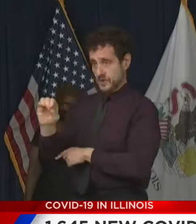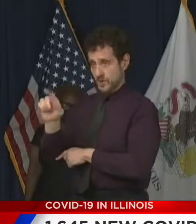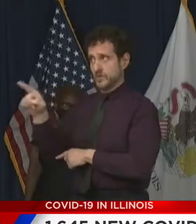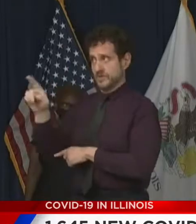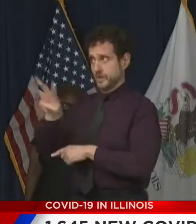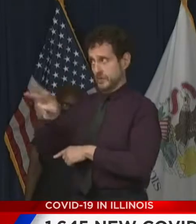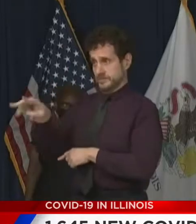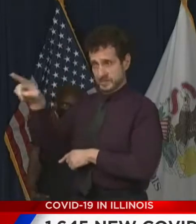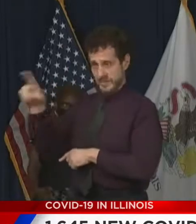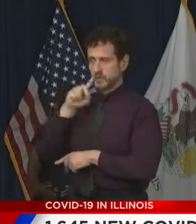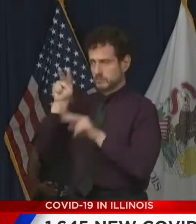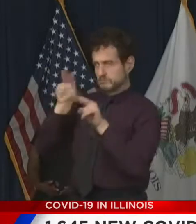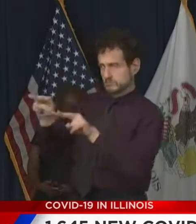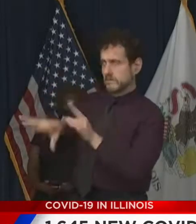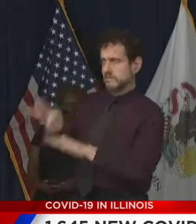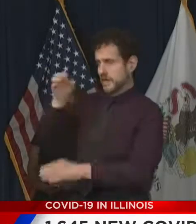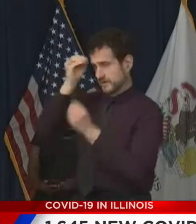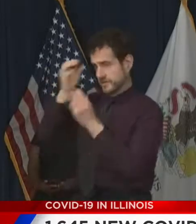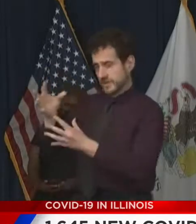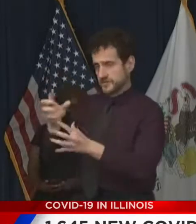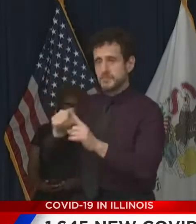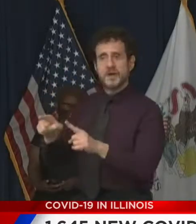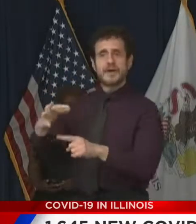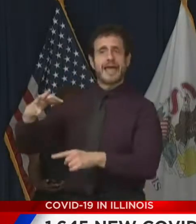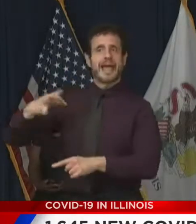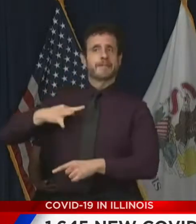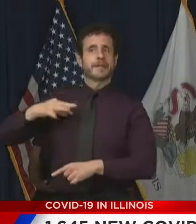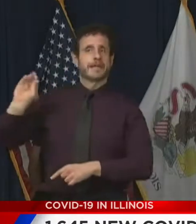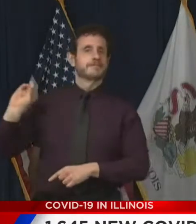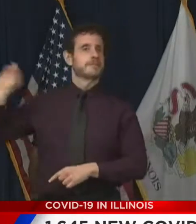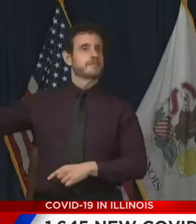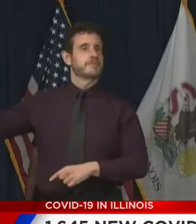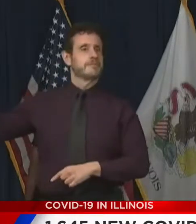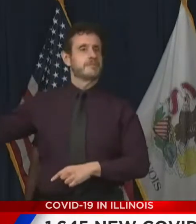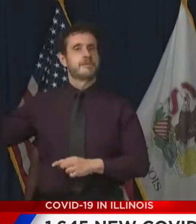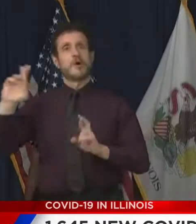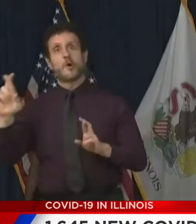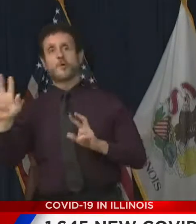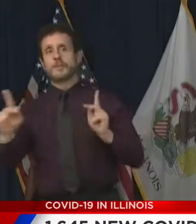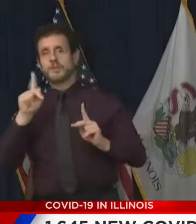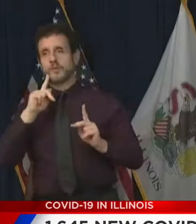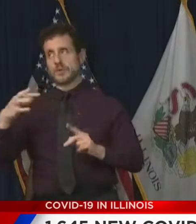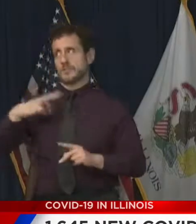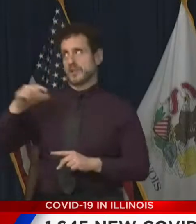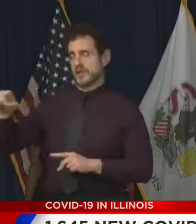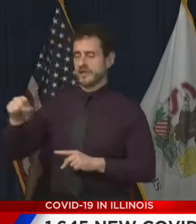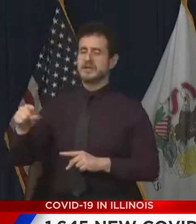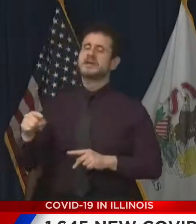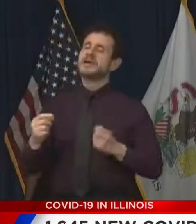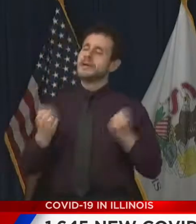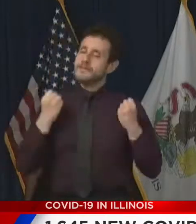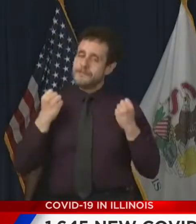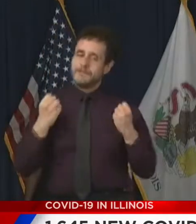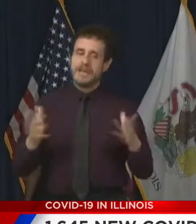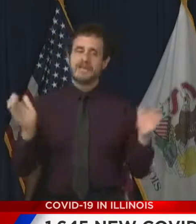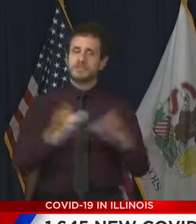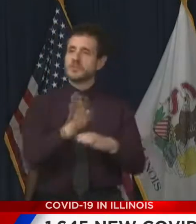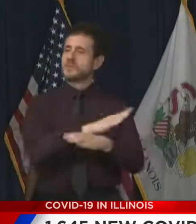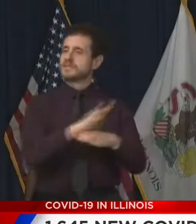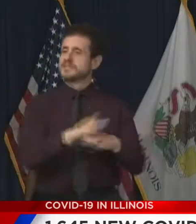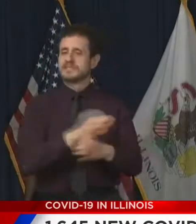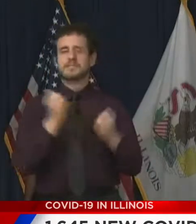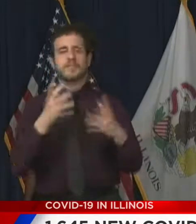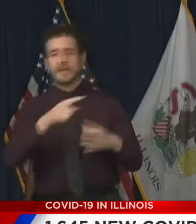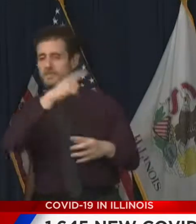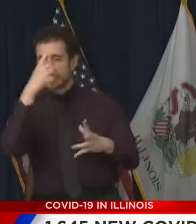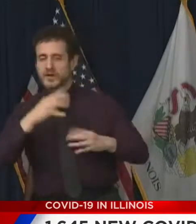But we know it's not enough just to post an application online and hope for the best. There's a long history of small and minority-owned businesses having trouble